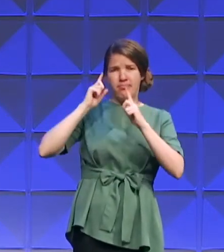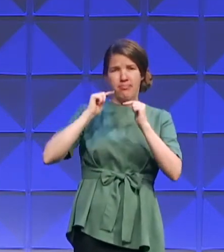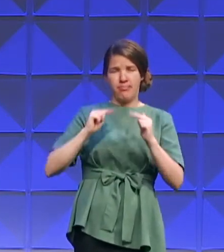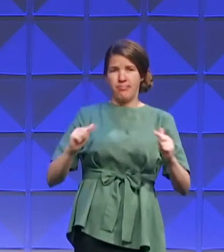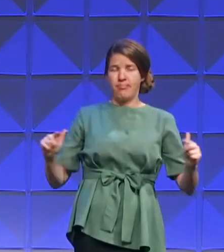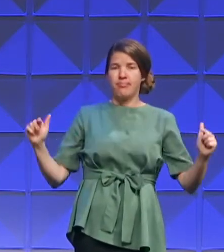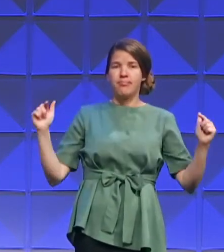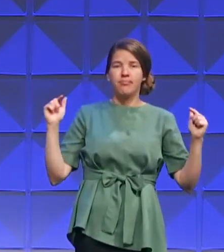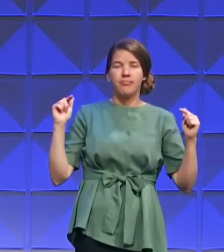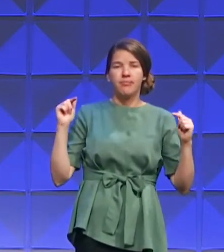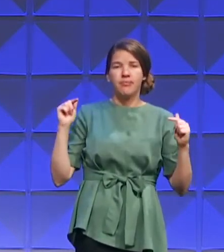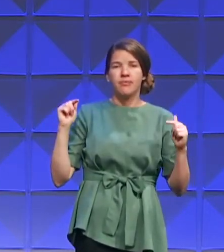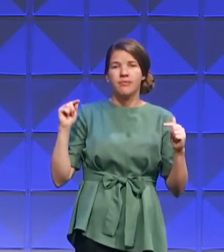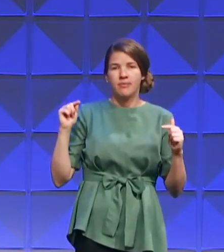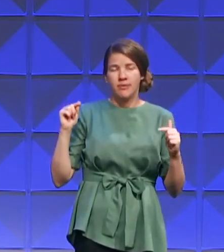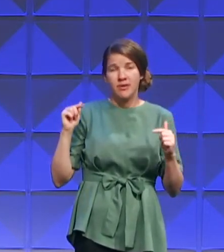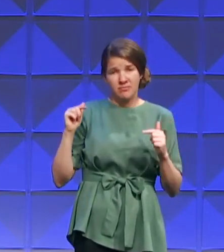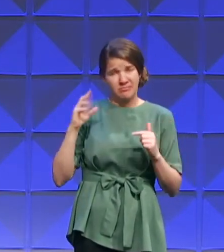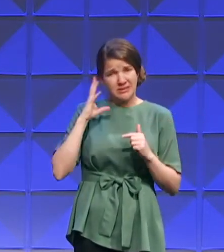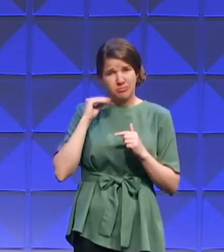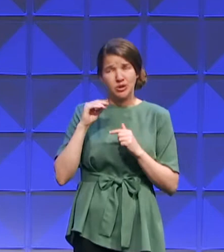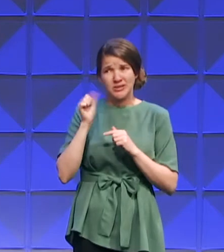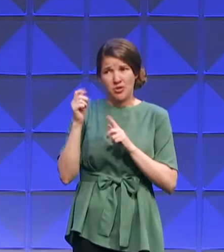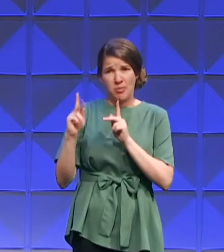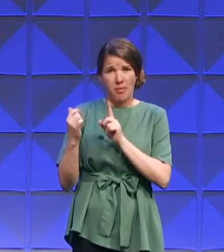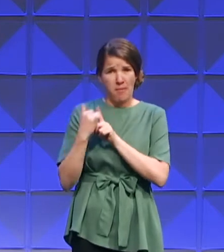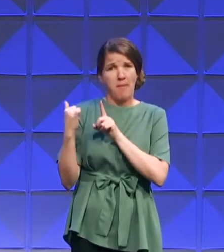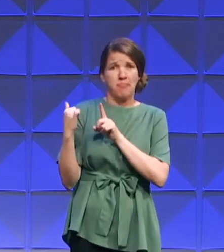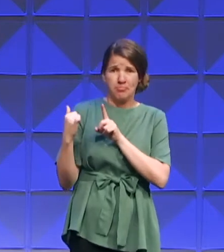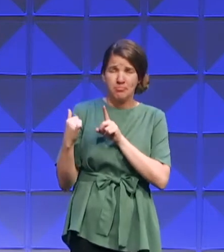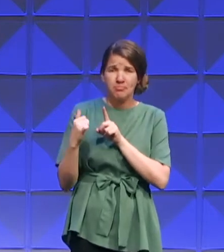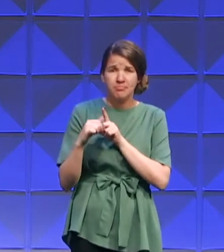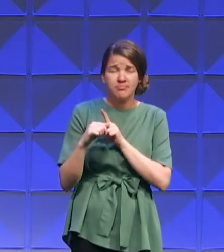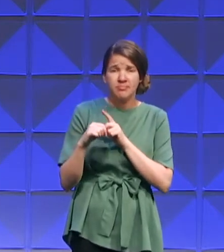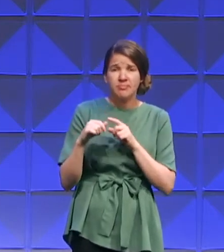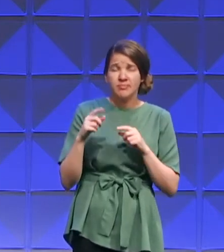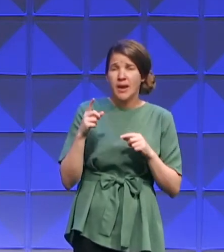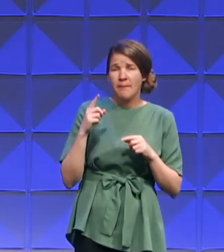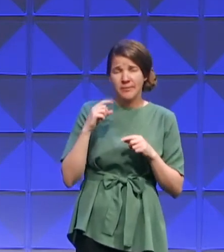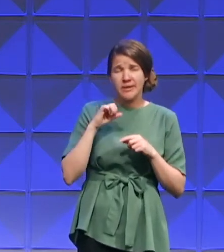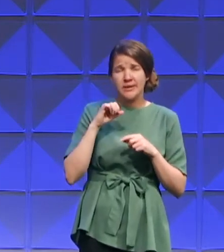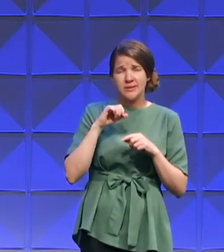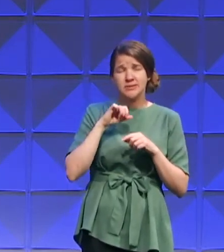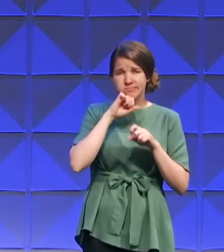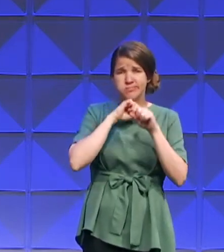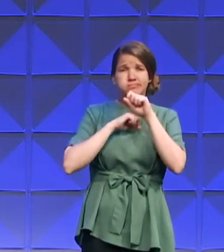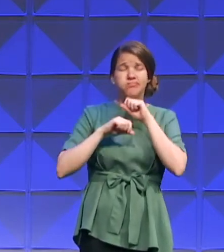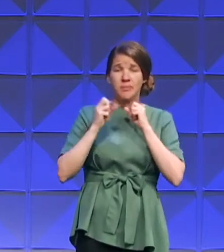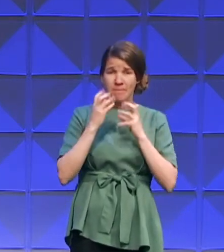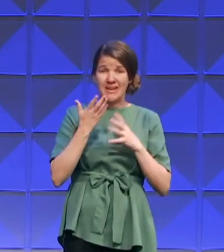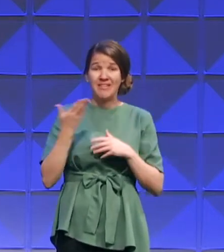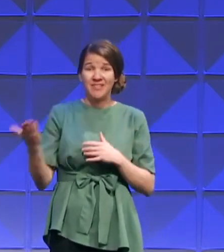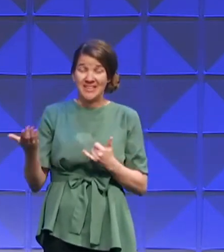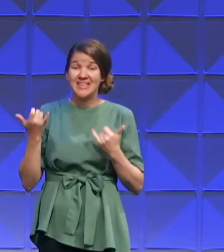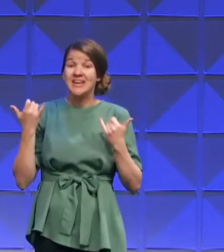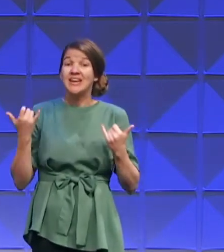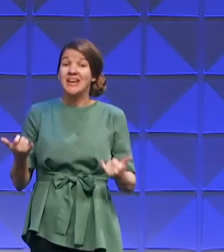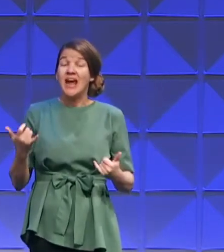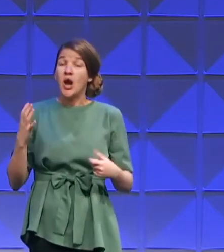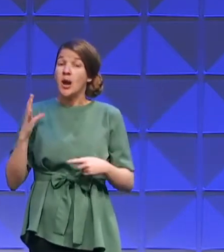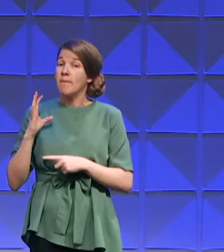He's been scammed. He's been rooked. He's had all kinds of things take place. But now he's coming back